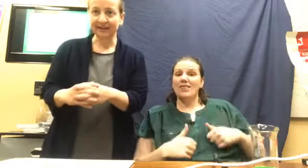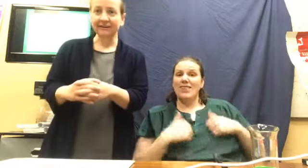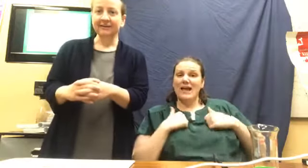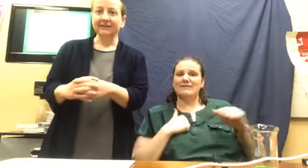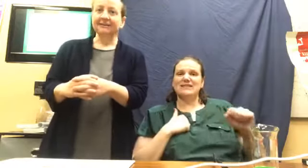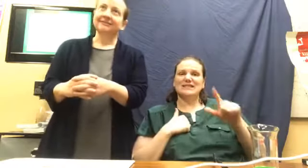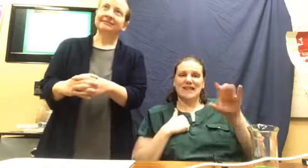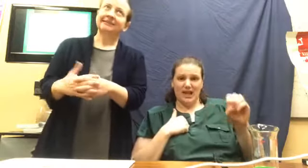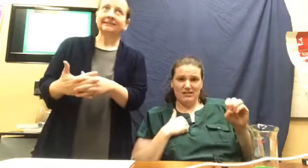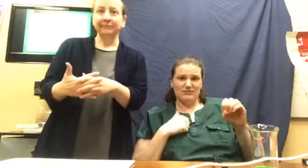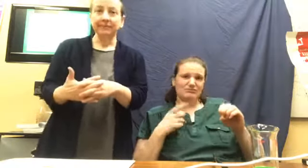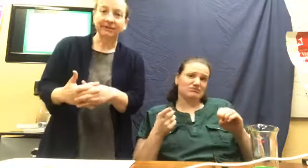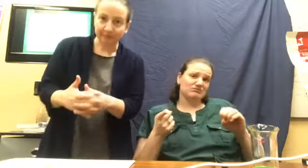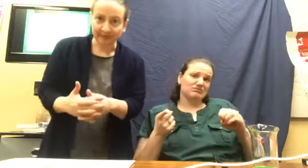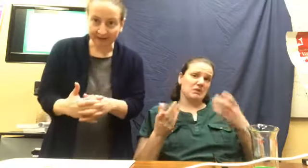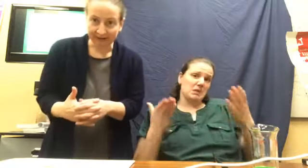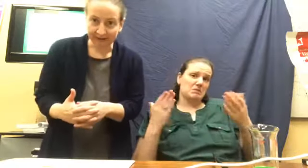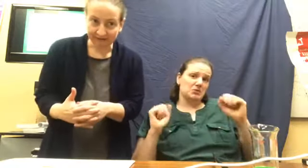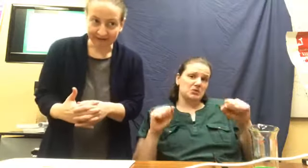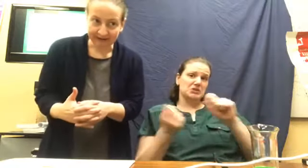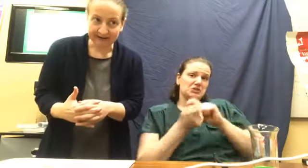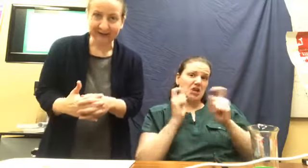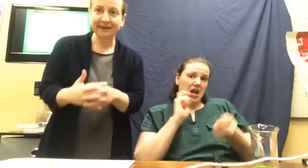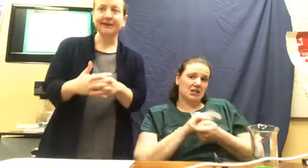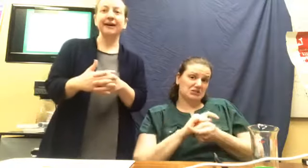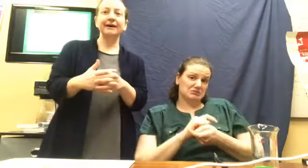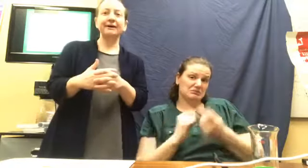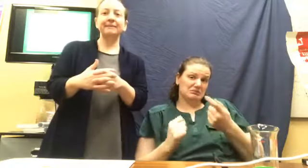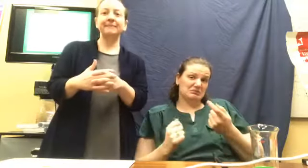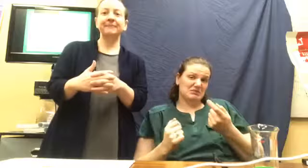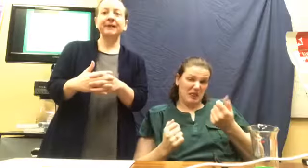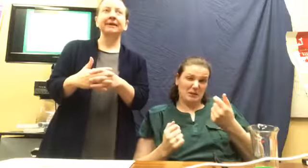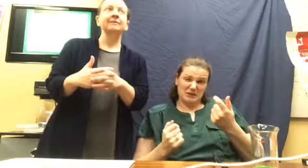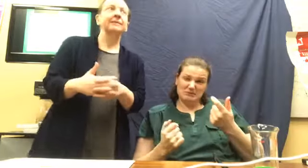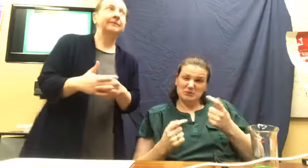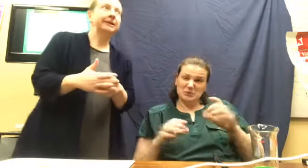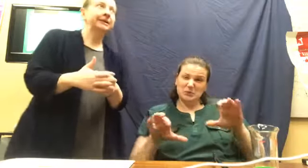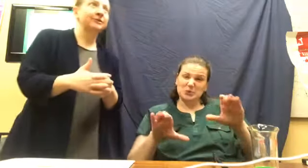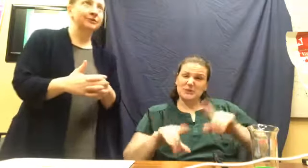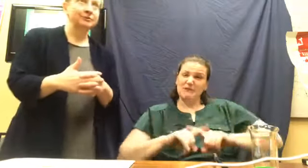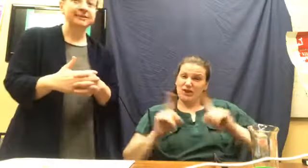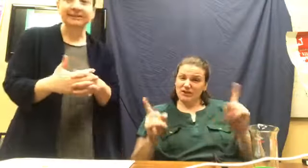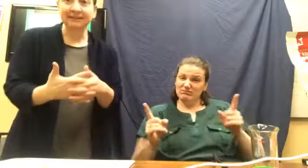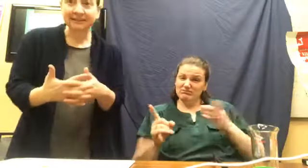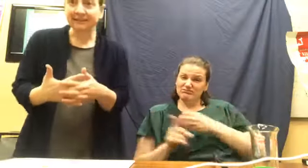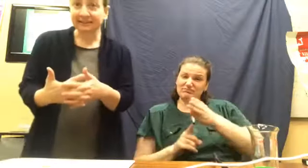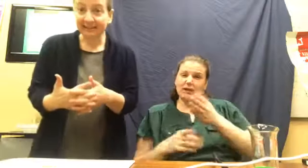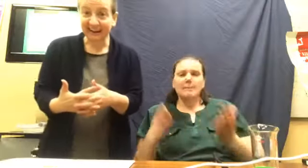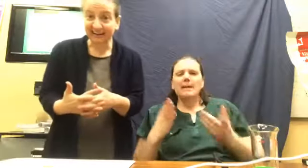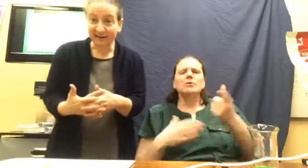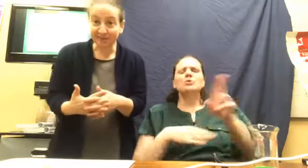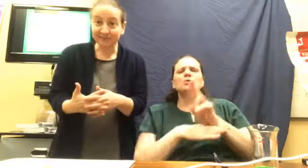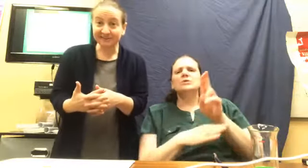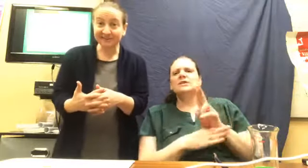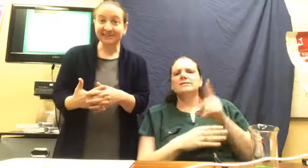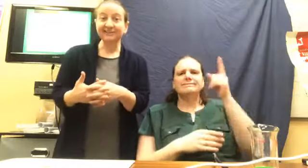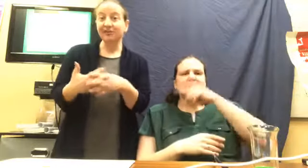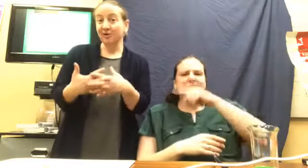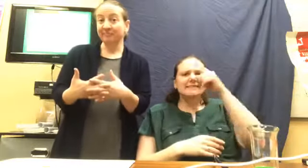you maybe could be doing a little differently? Um, maybe you're using the synthetic chemicals in your home,